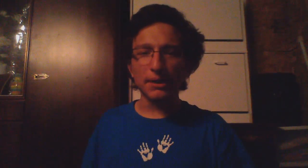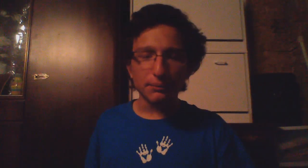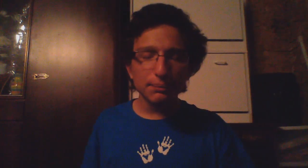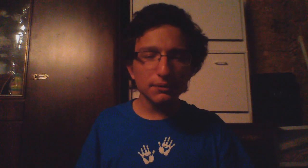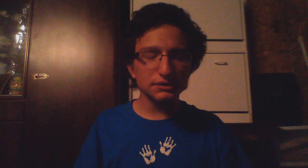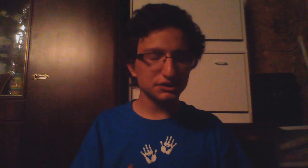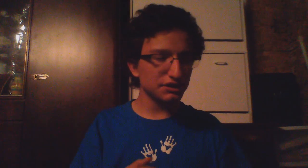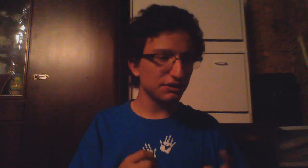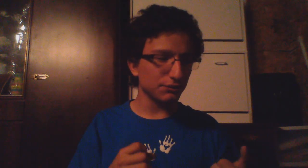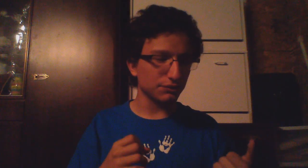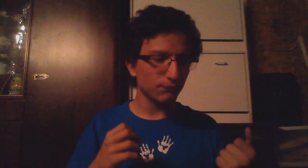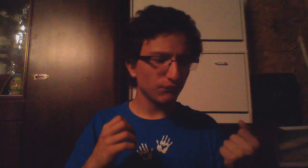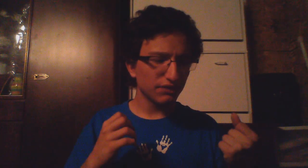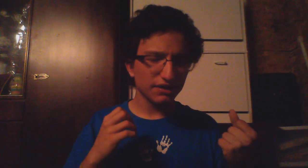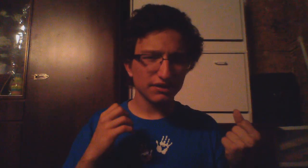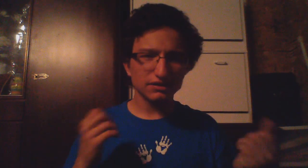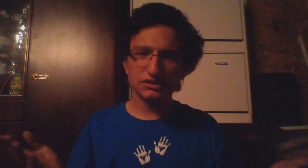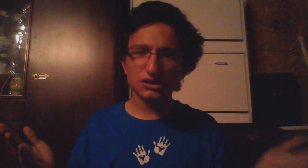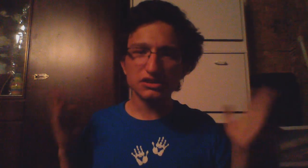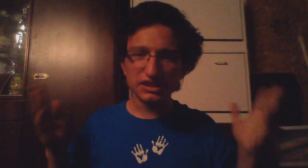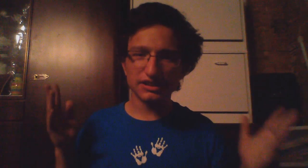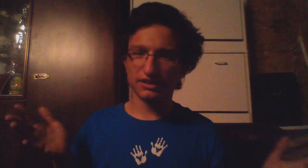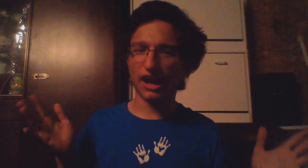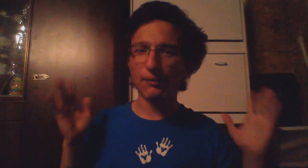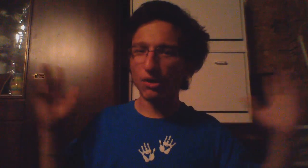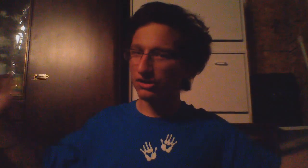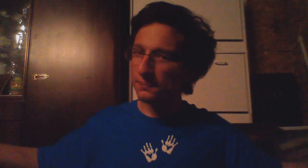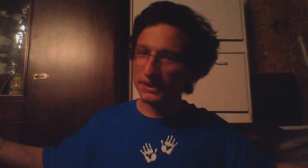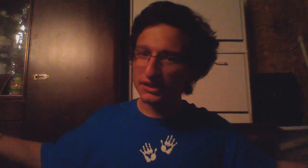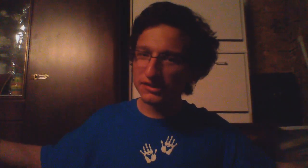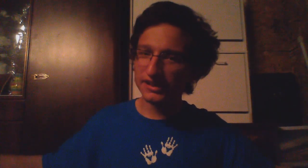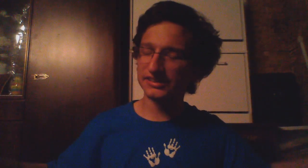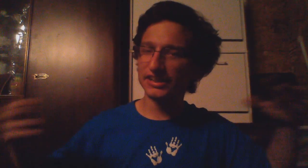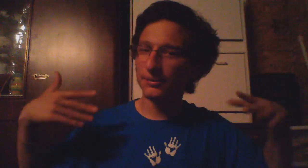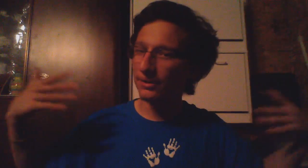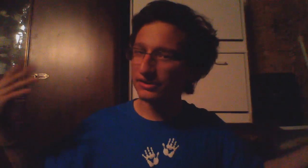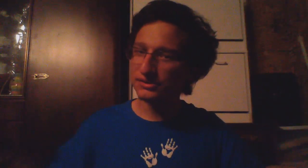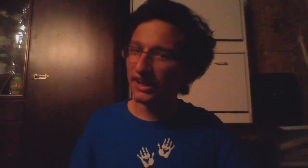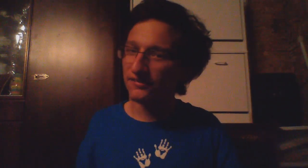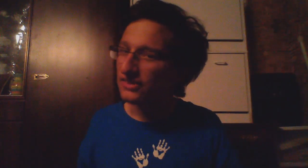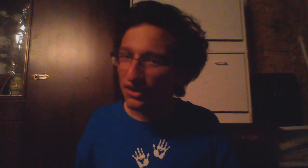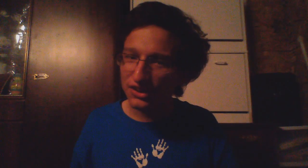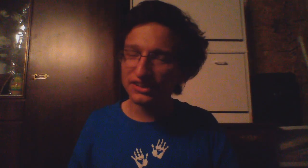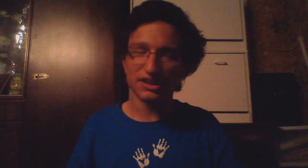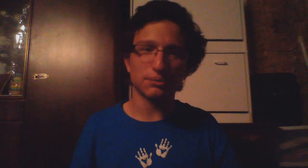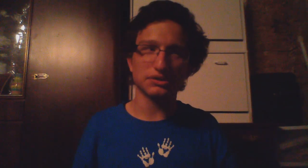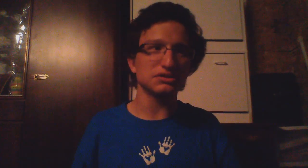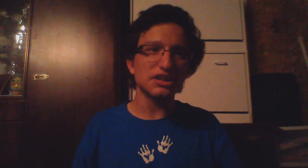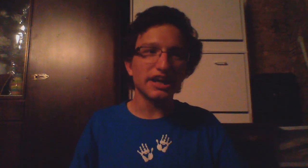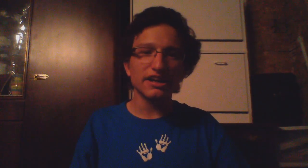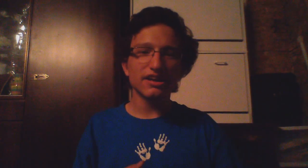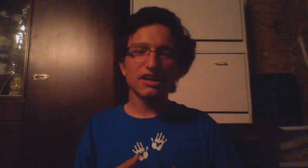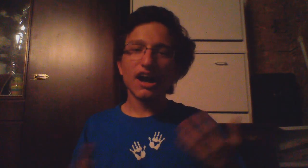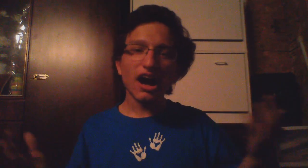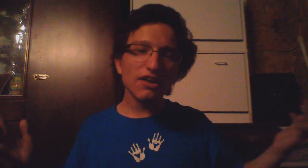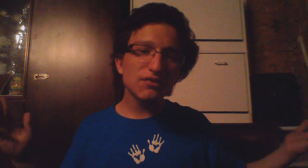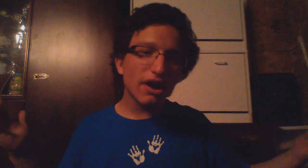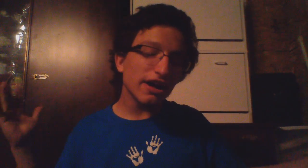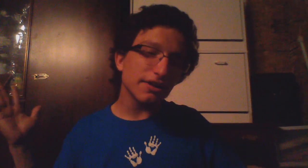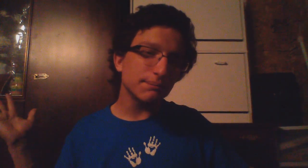better person or just I want to be interesting I want to say I've done this I want to say I've gone a